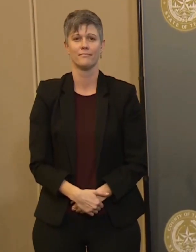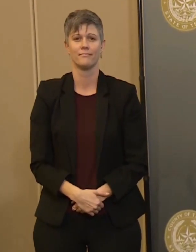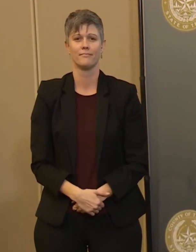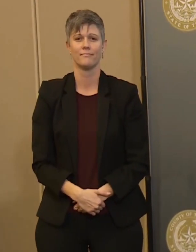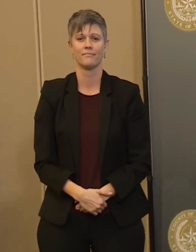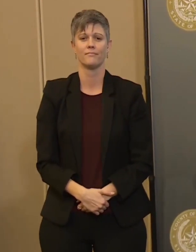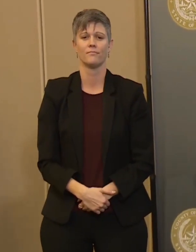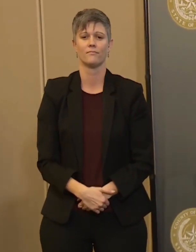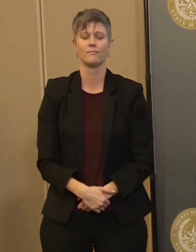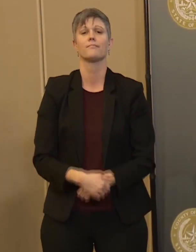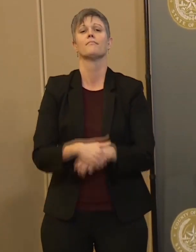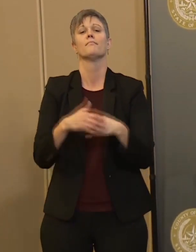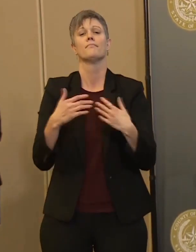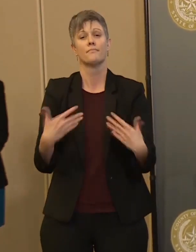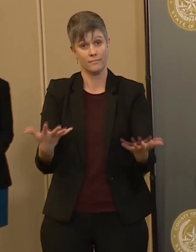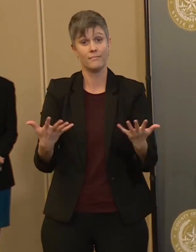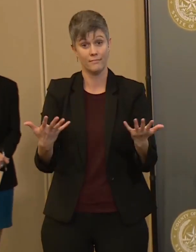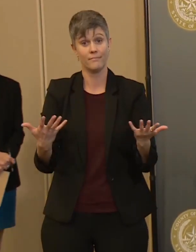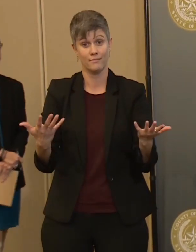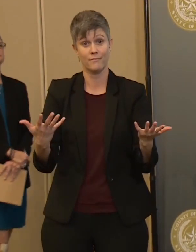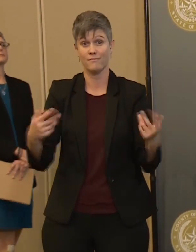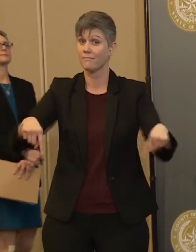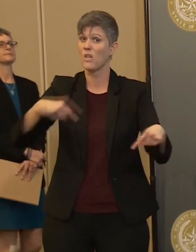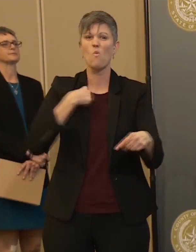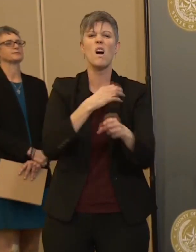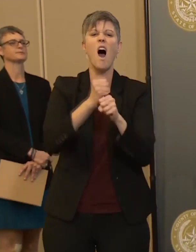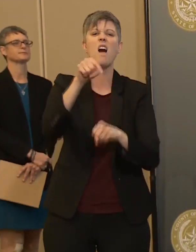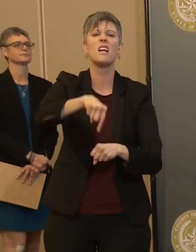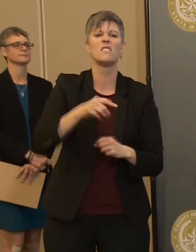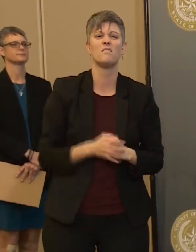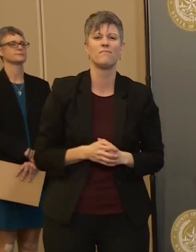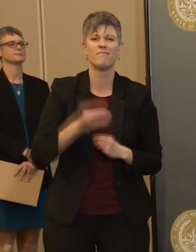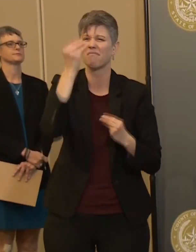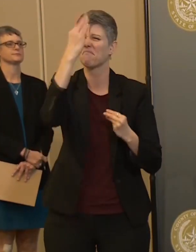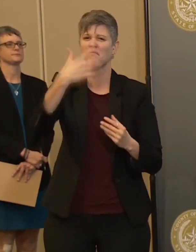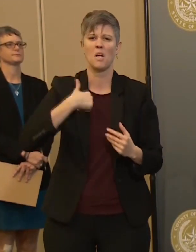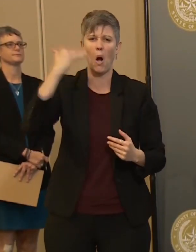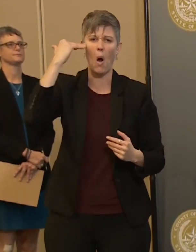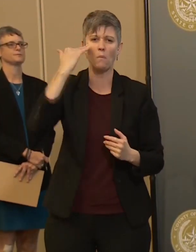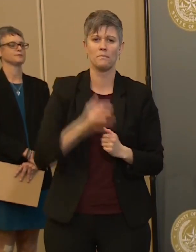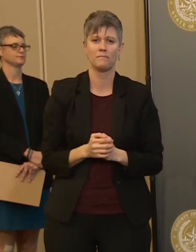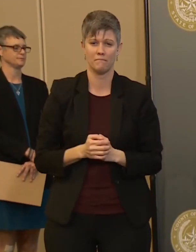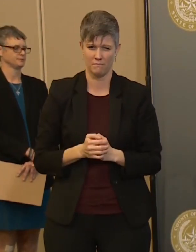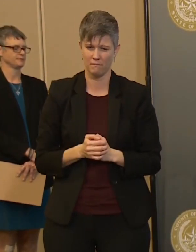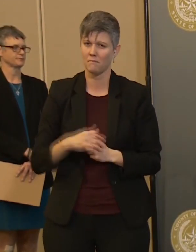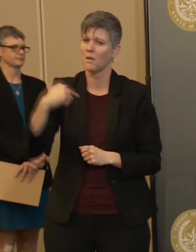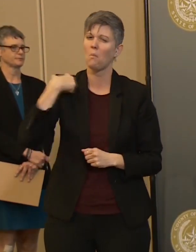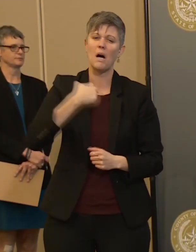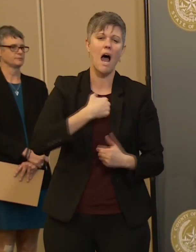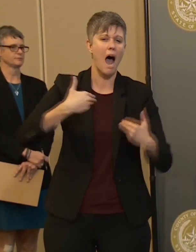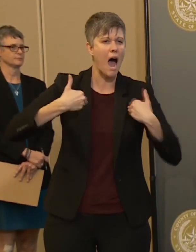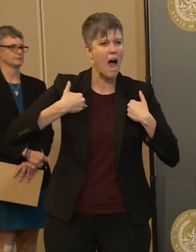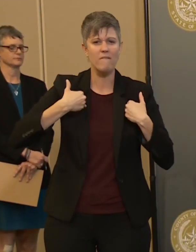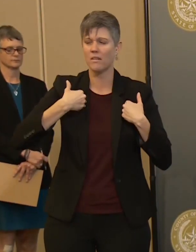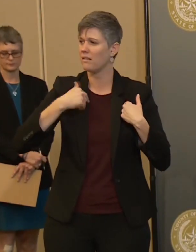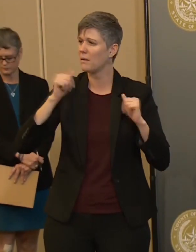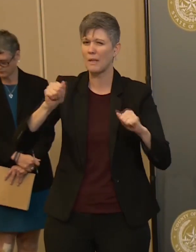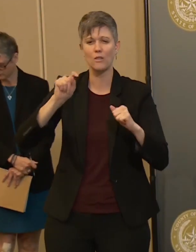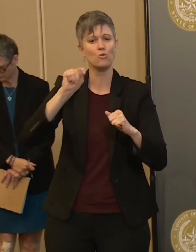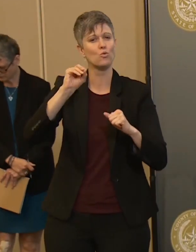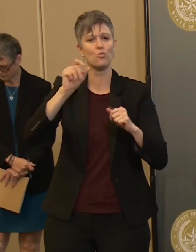So we've got this. We have the ability to control